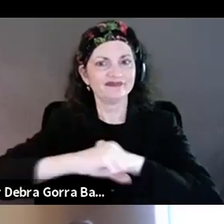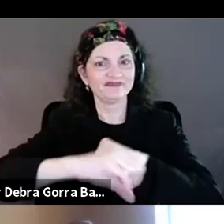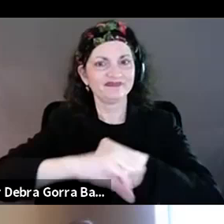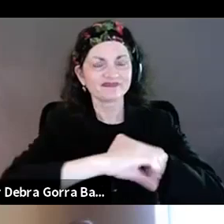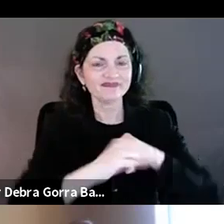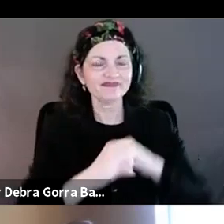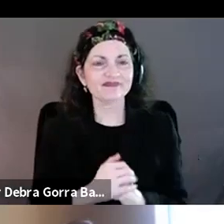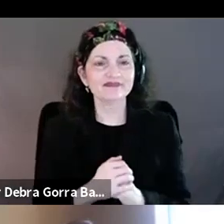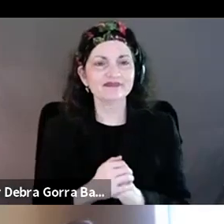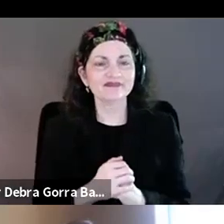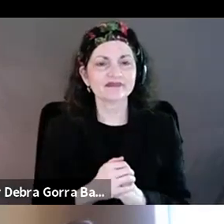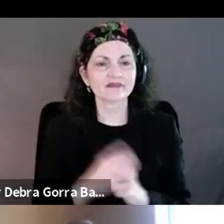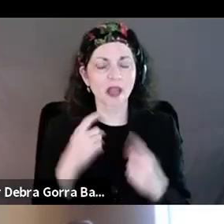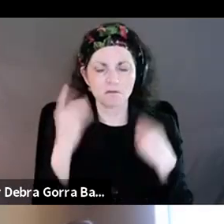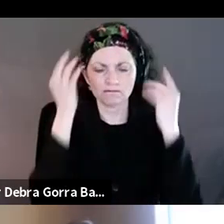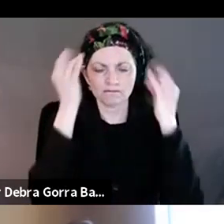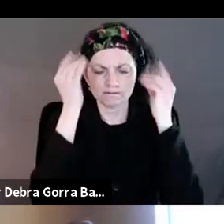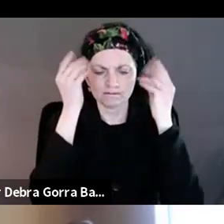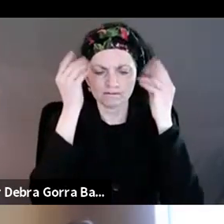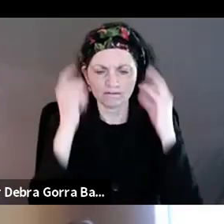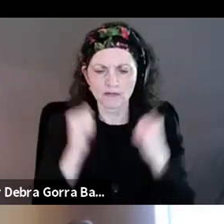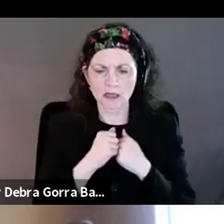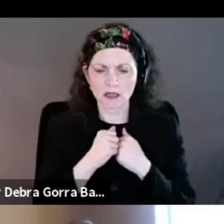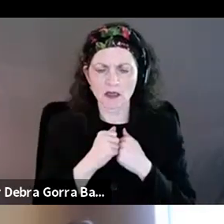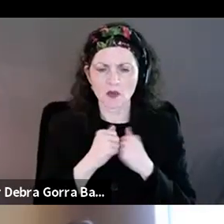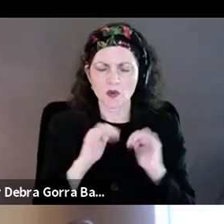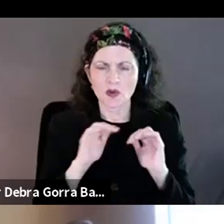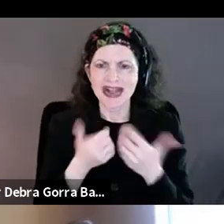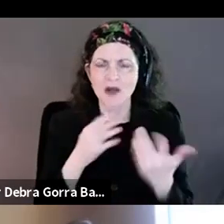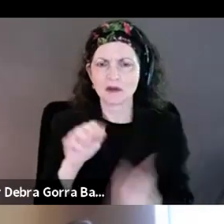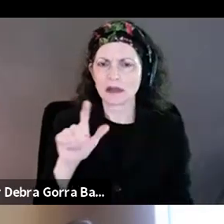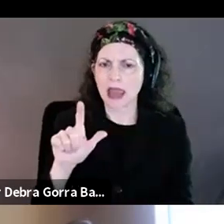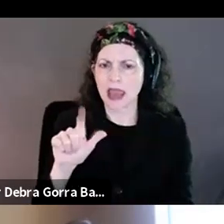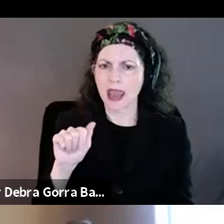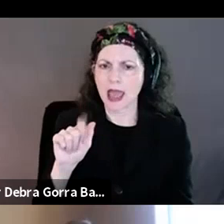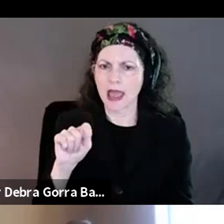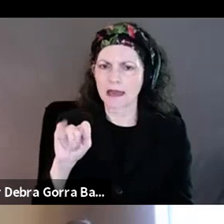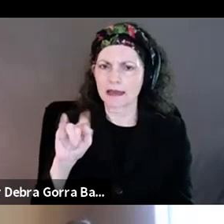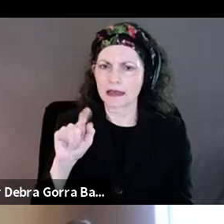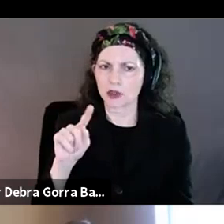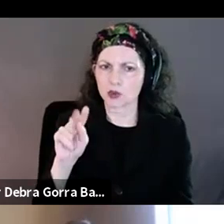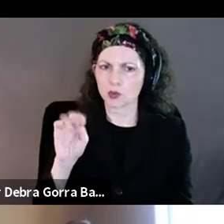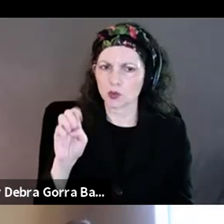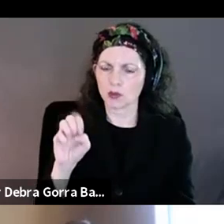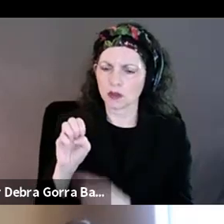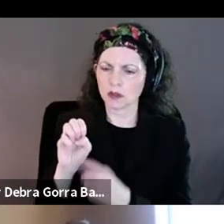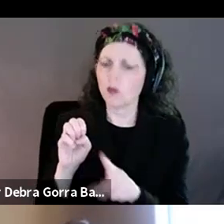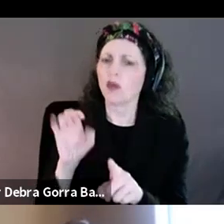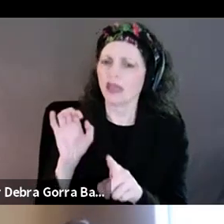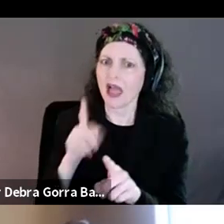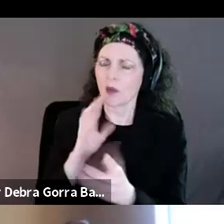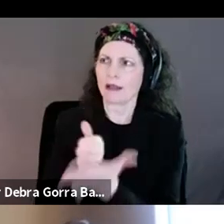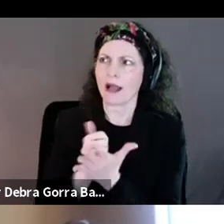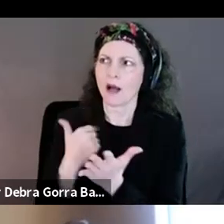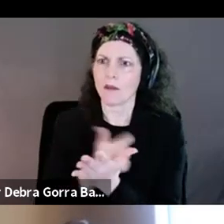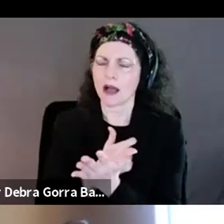when I think about the latitude, that is really why, uh, we were able to take it where, where we could,